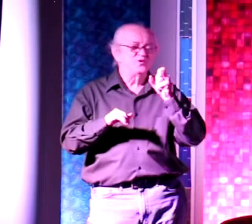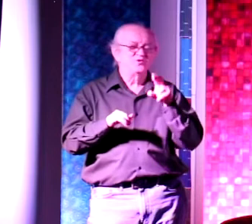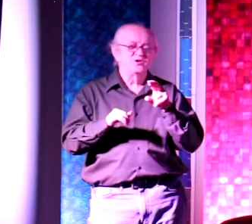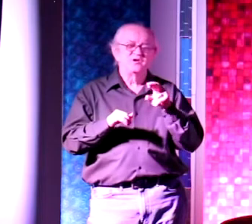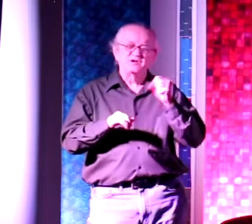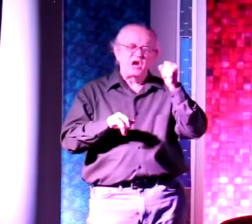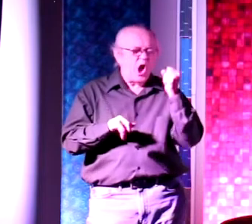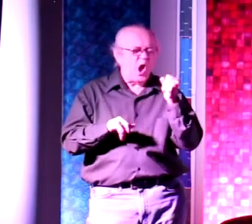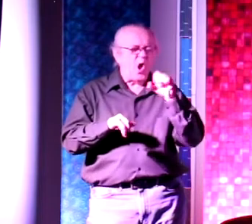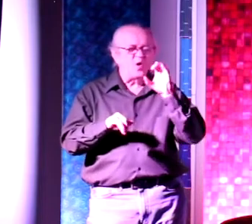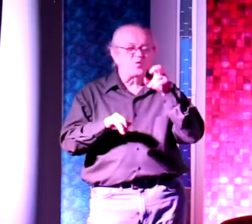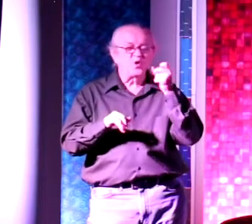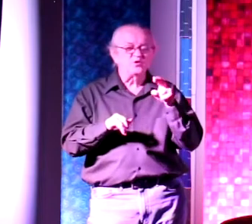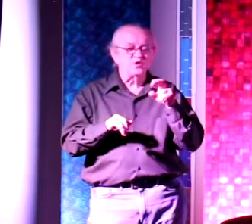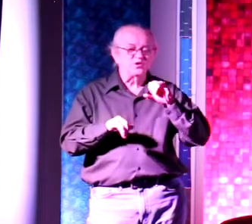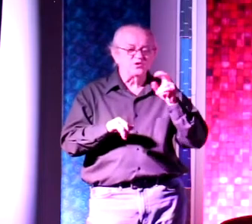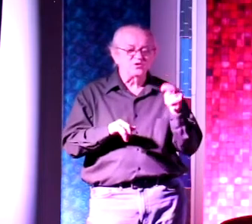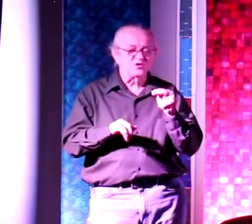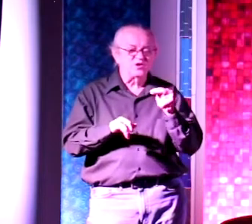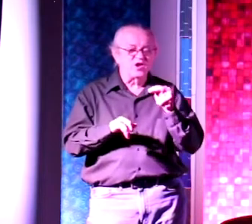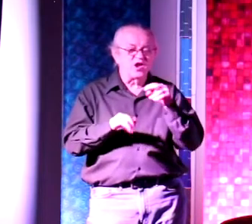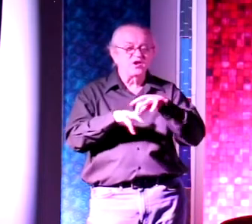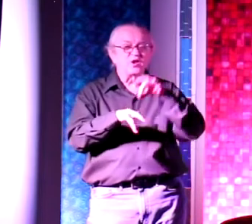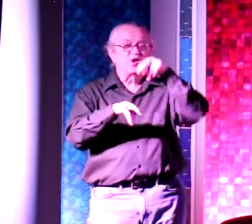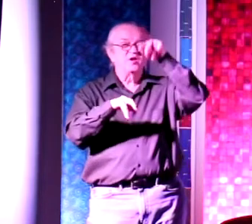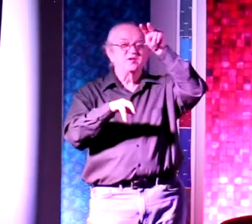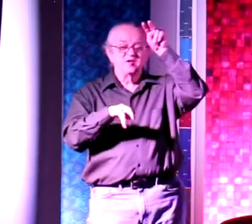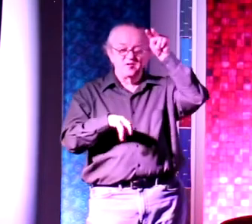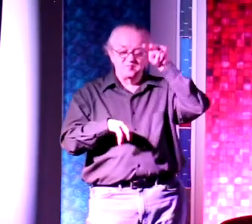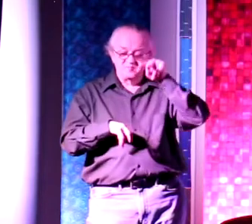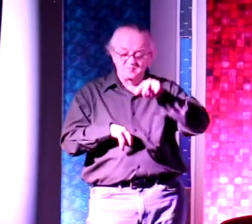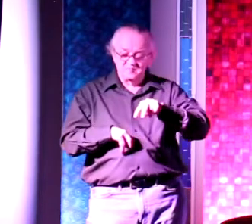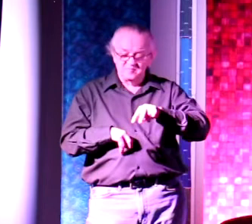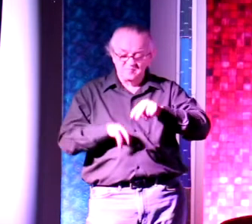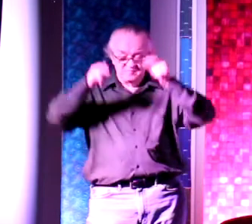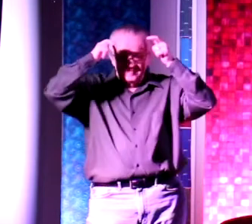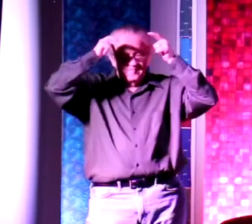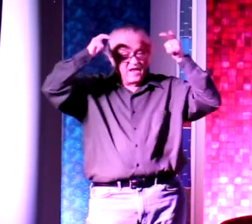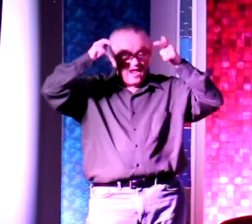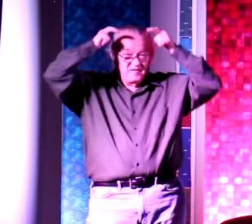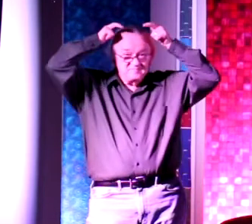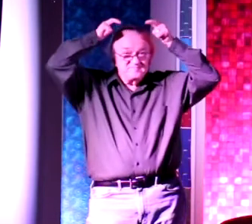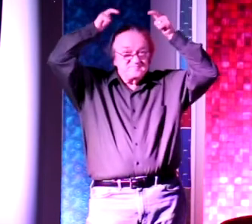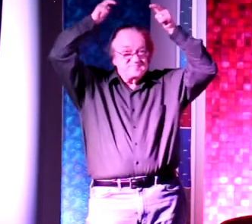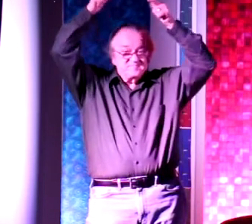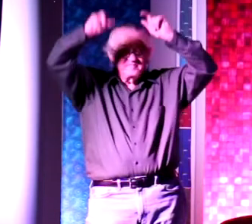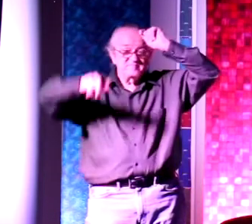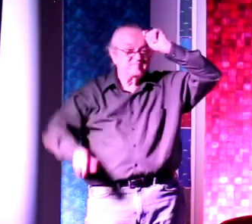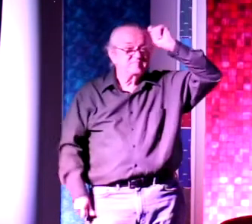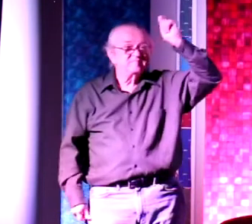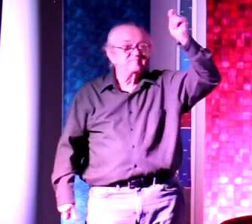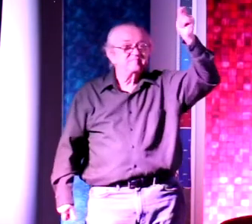Cruiser! John turned to the center of the field and took that top hat and raised it in the air. And the